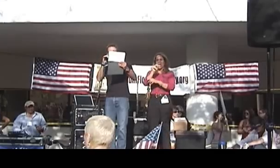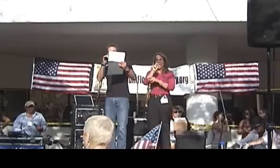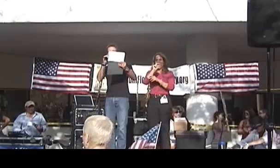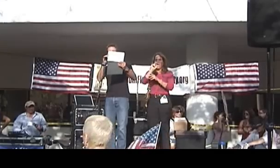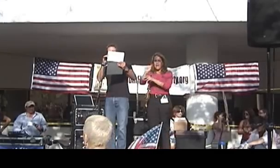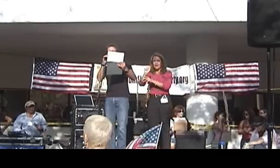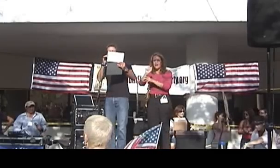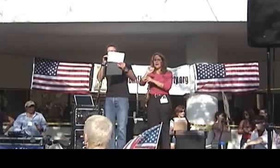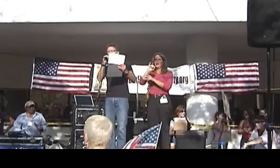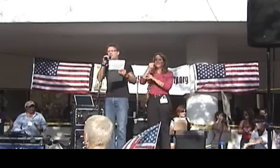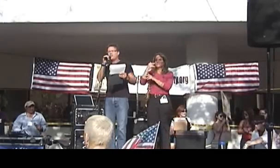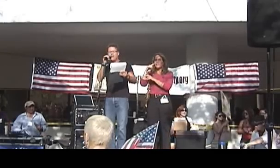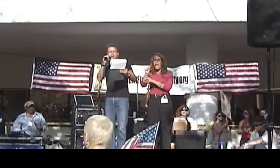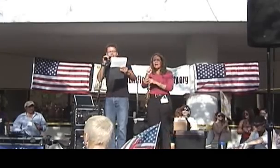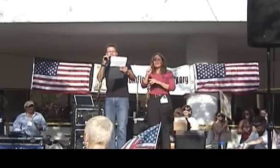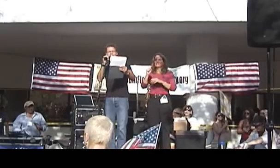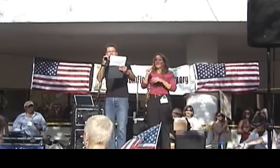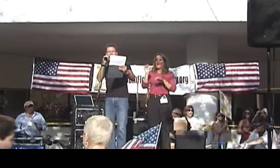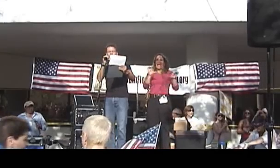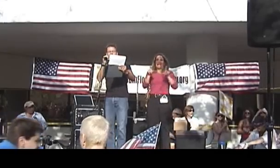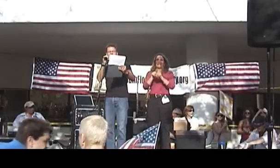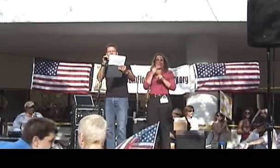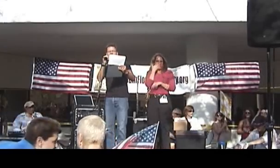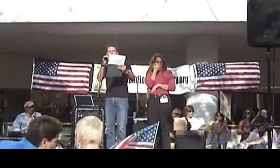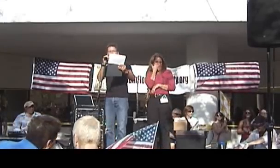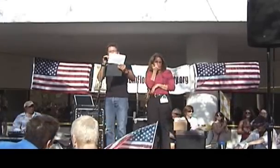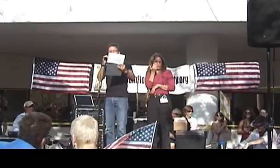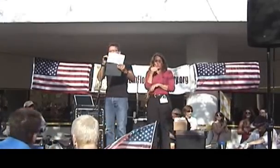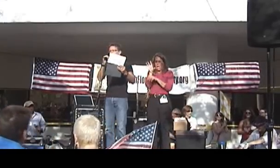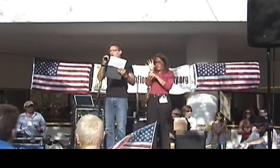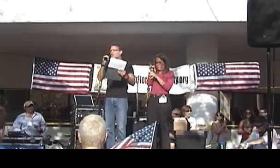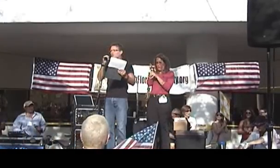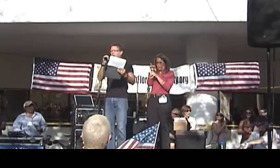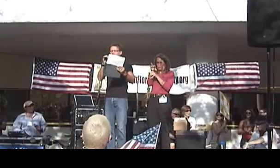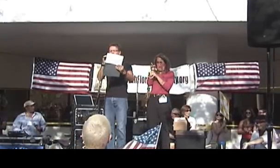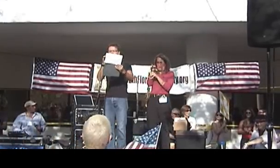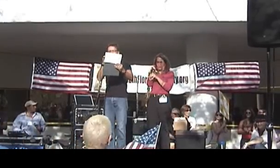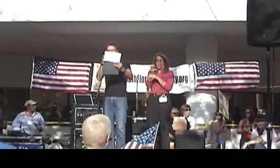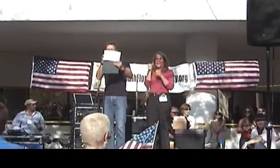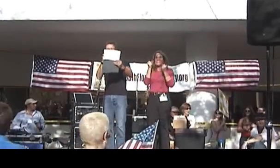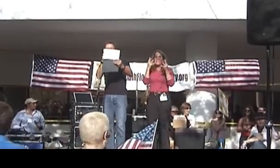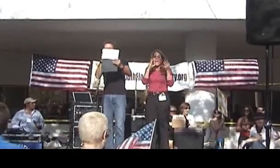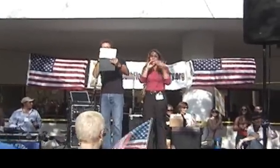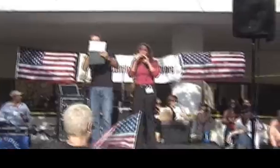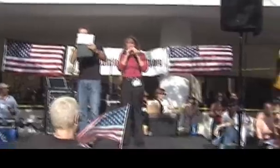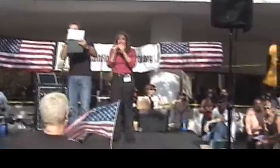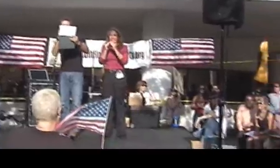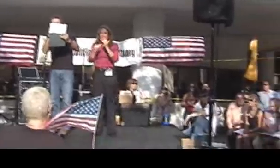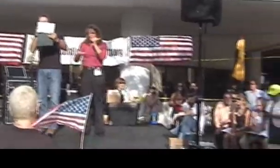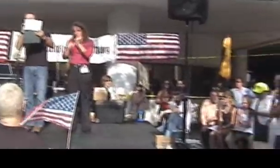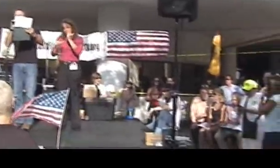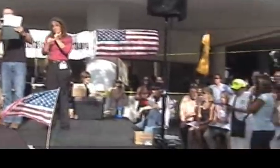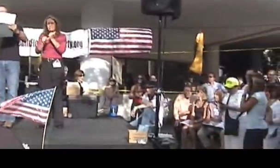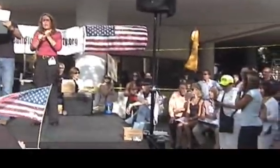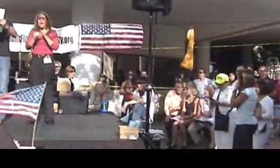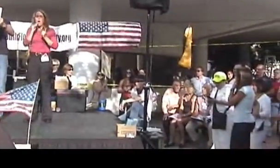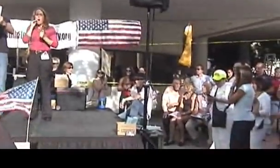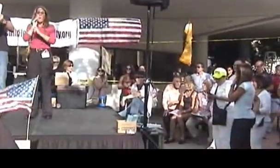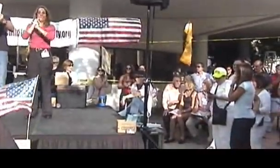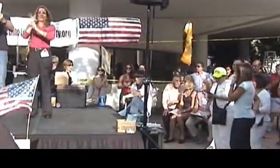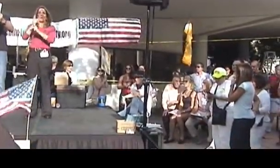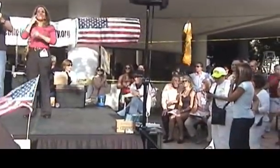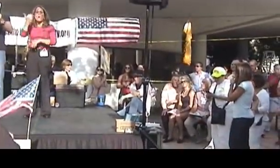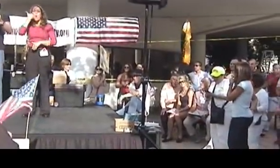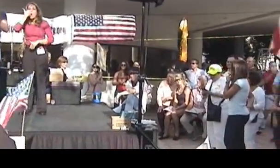went undercover as a prostitute and got them on tape in multiple cities, aiding and abetting home loans for